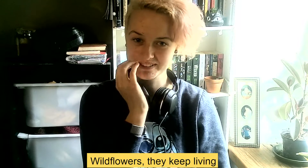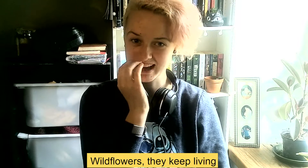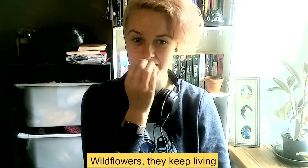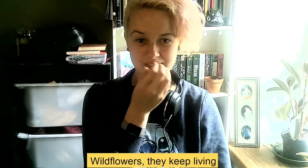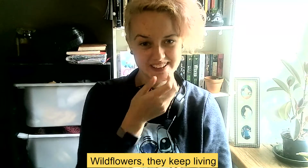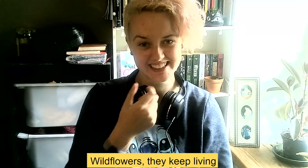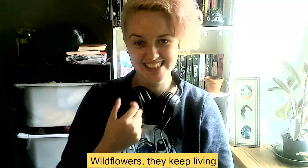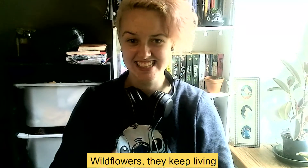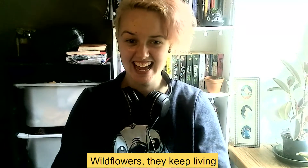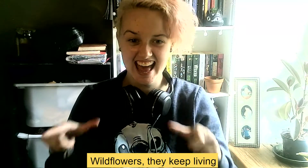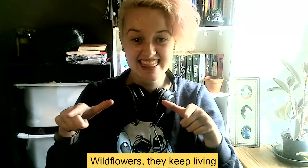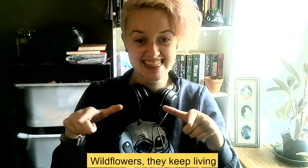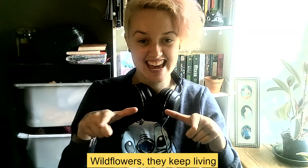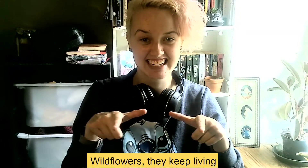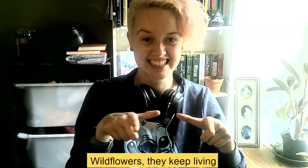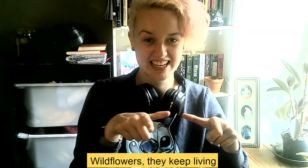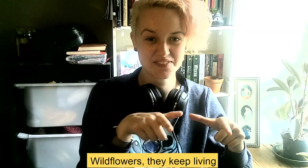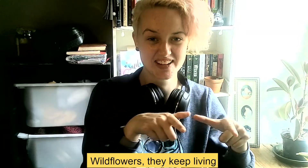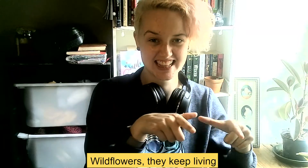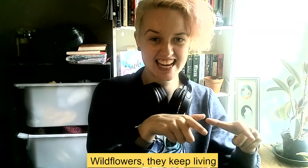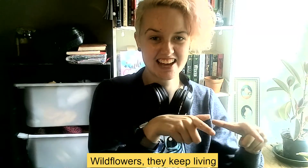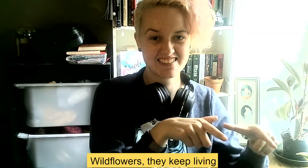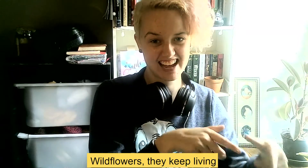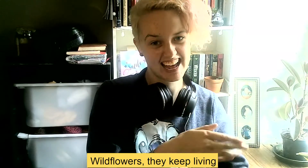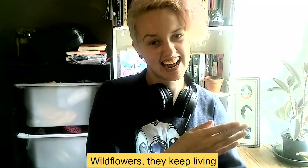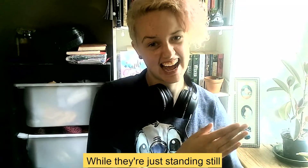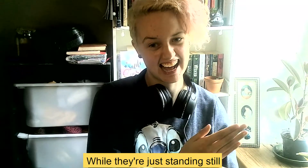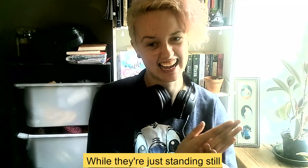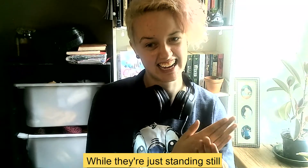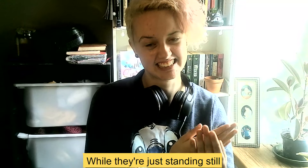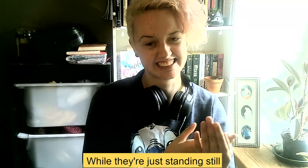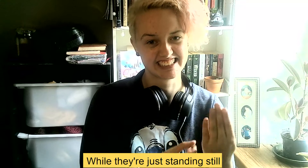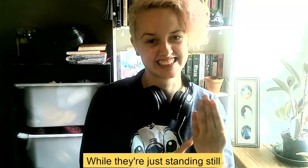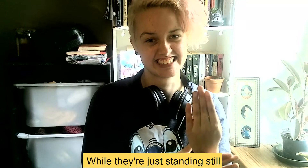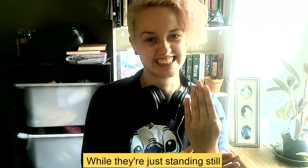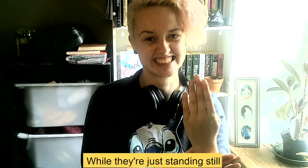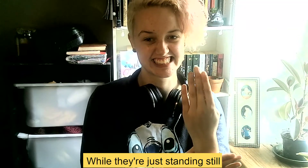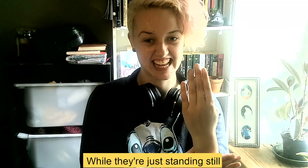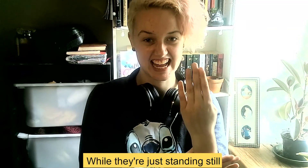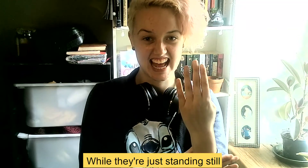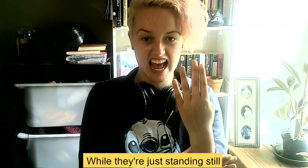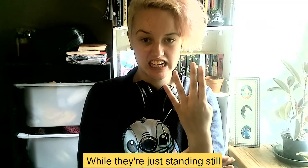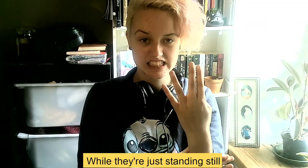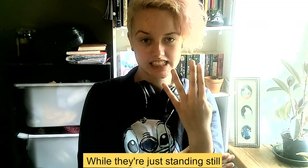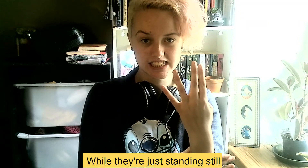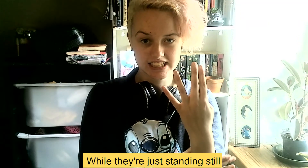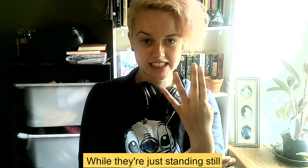Wildflowers, they keep livin' on high, they're just there and still.